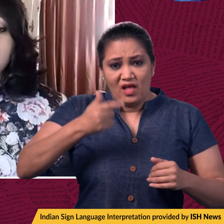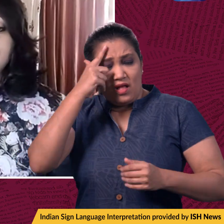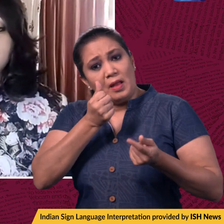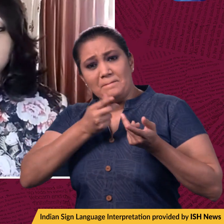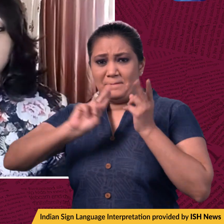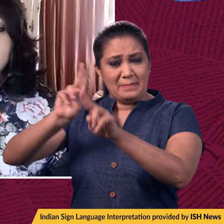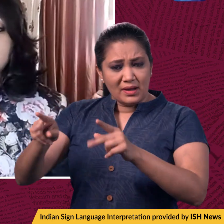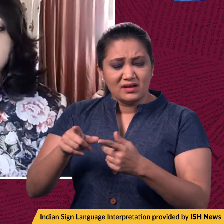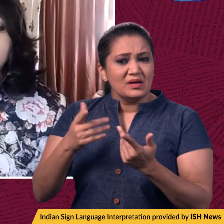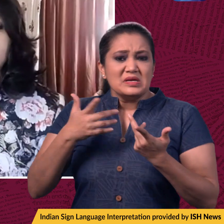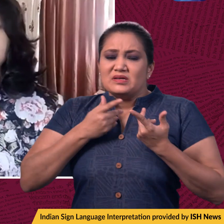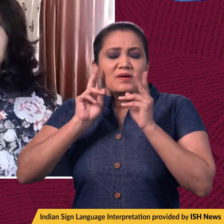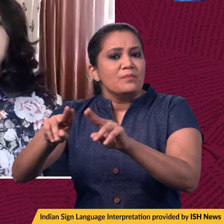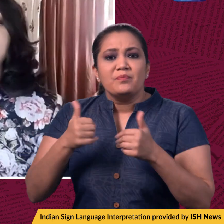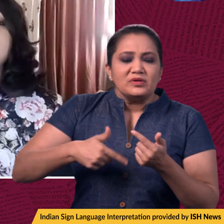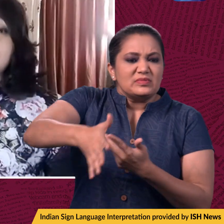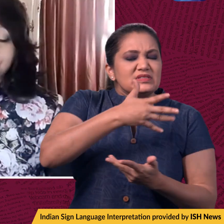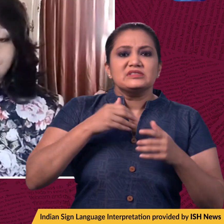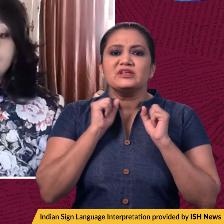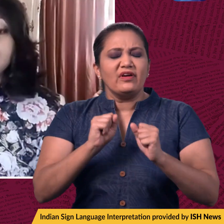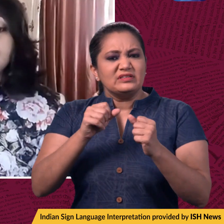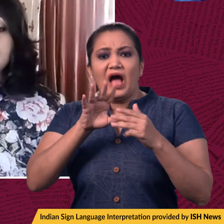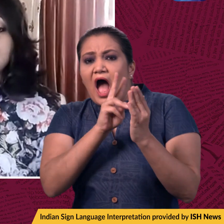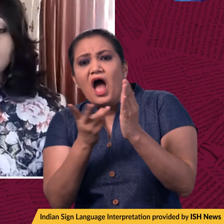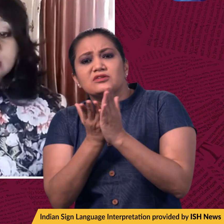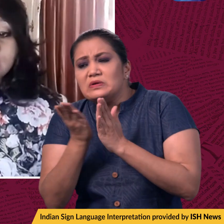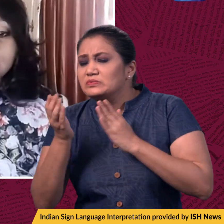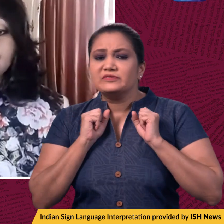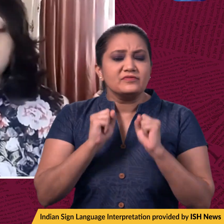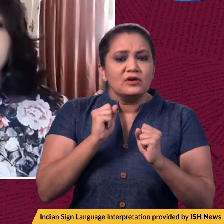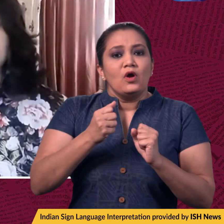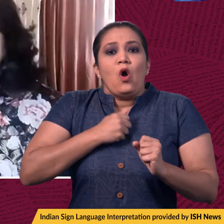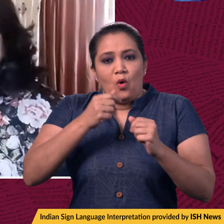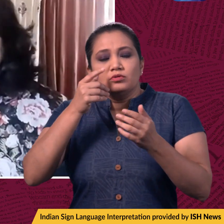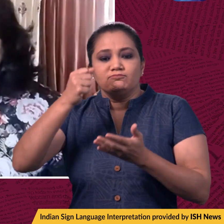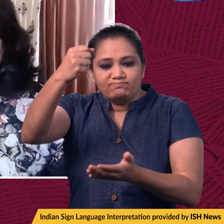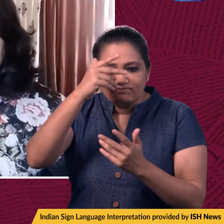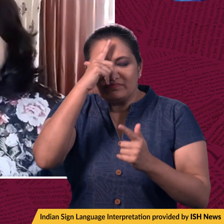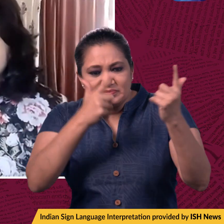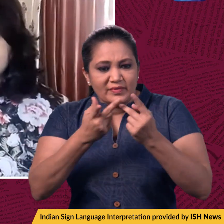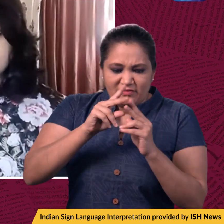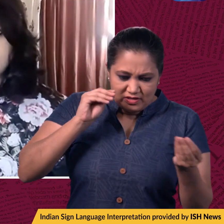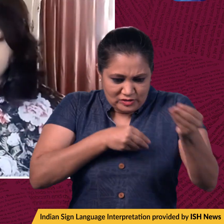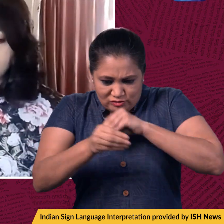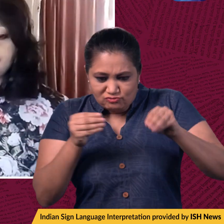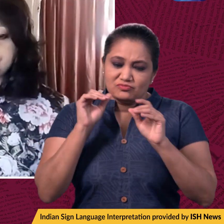away from repaying debt because the consequences are terrifying. There is no alternative. We must restructure our debt. End quote.